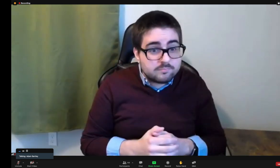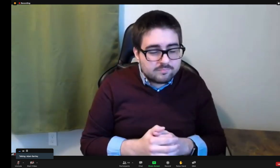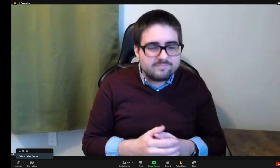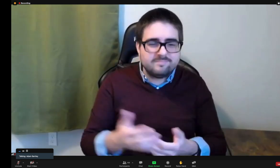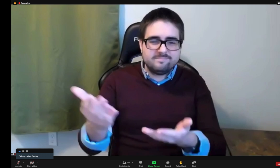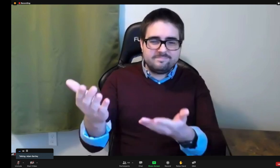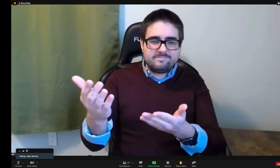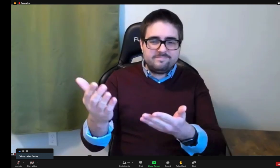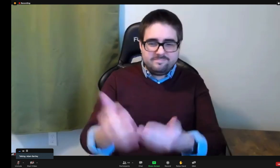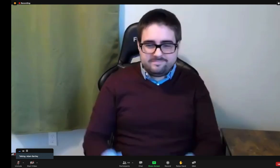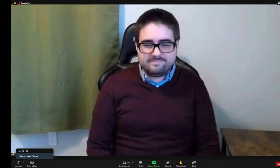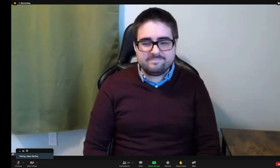they engaged in.